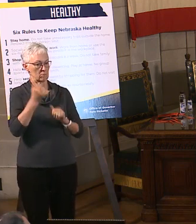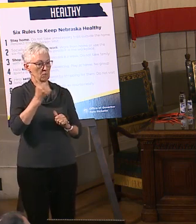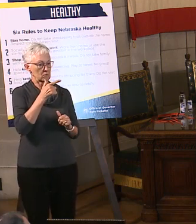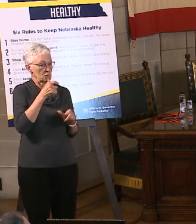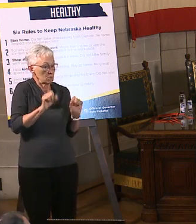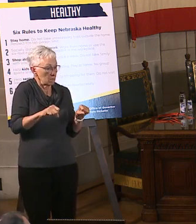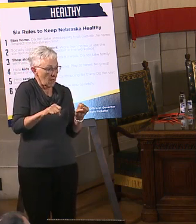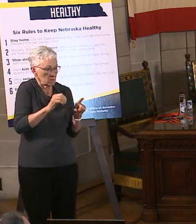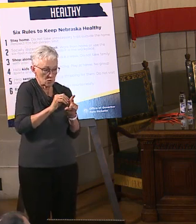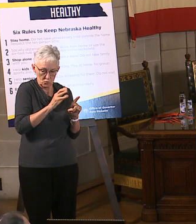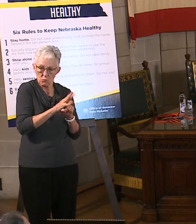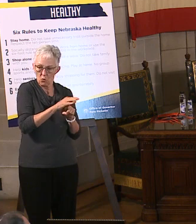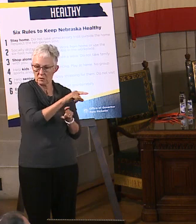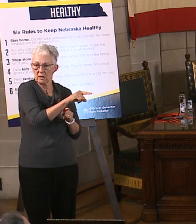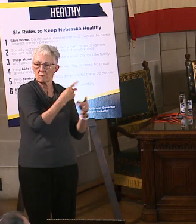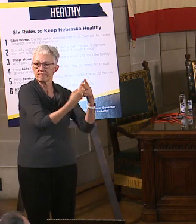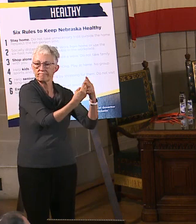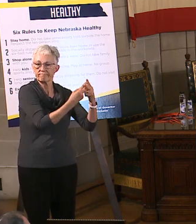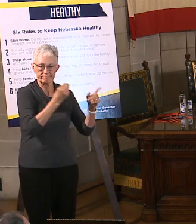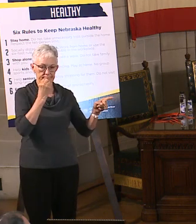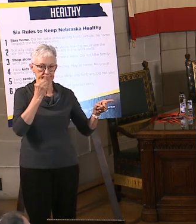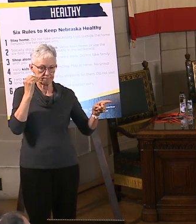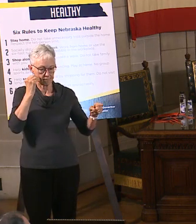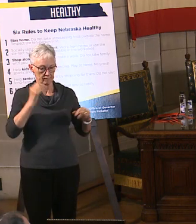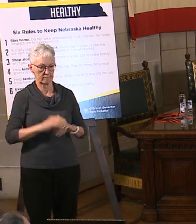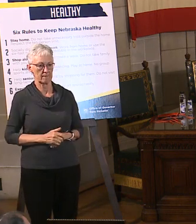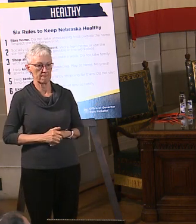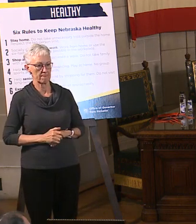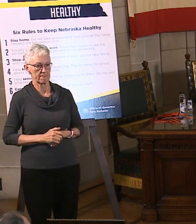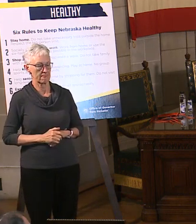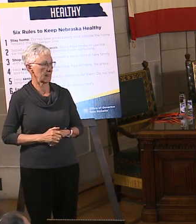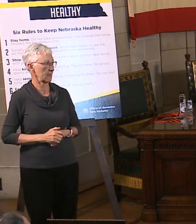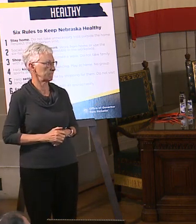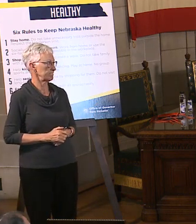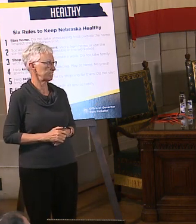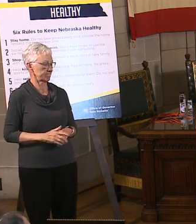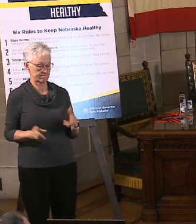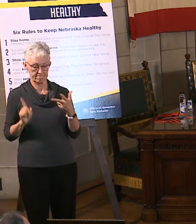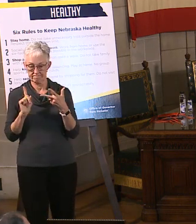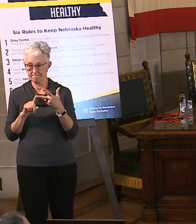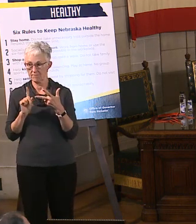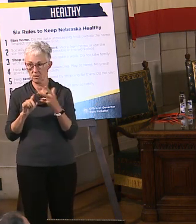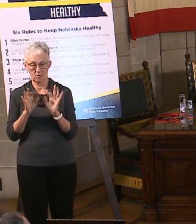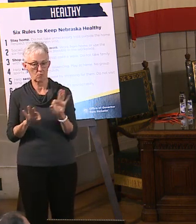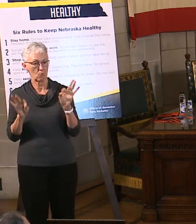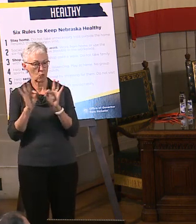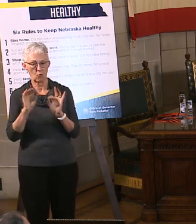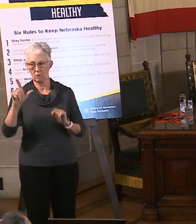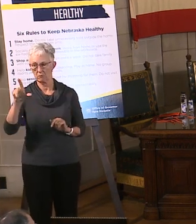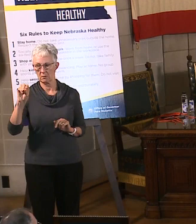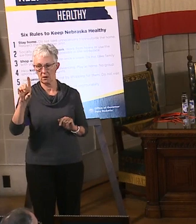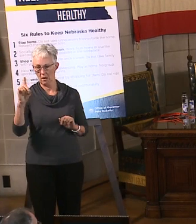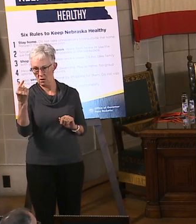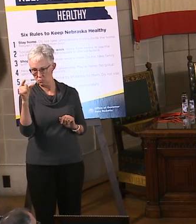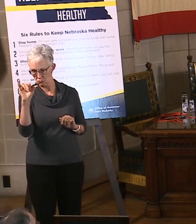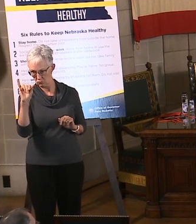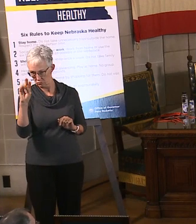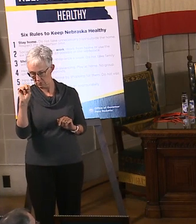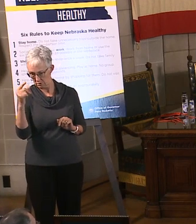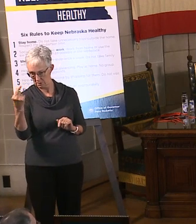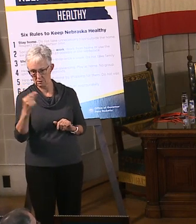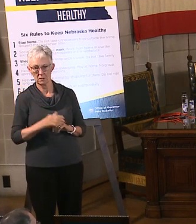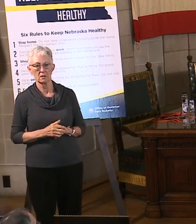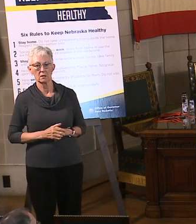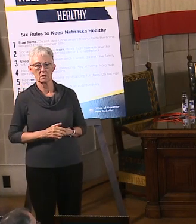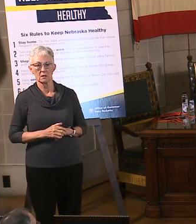The third aspect is lodging. And this is to, has a variety of different ways through the Nebraska Accommodation